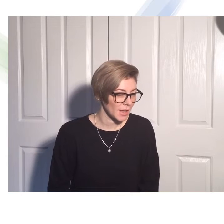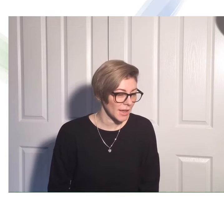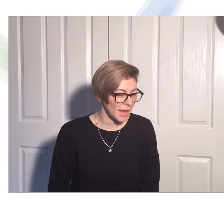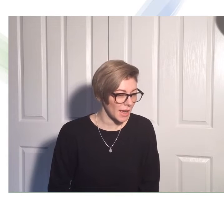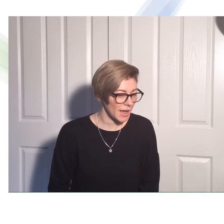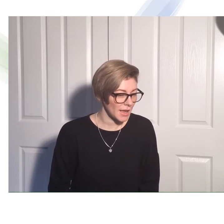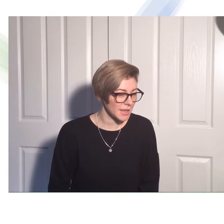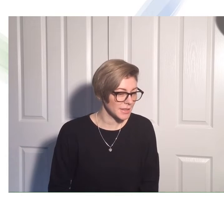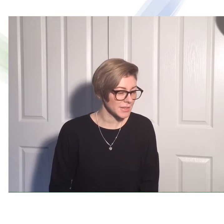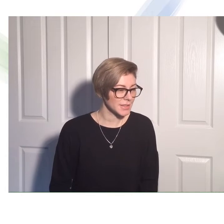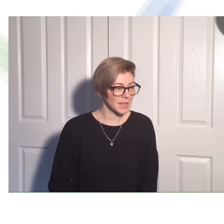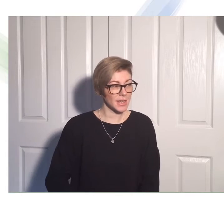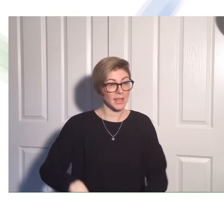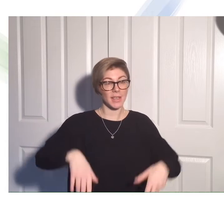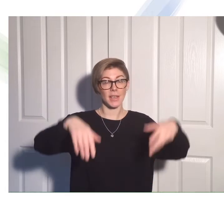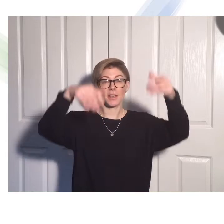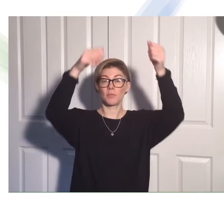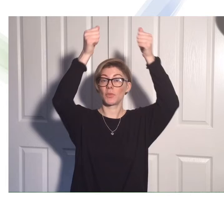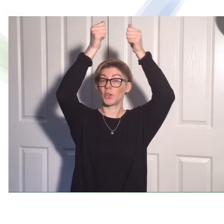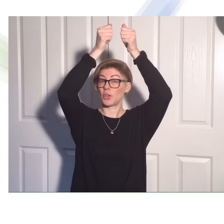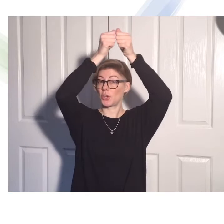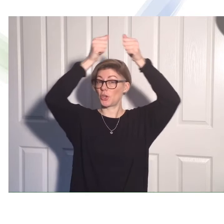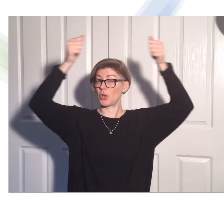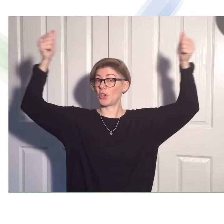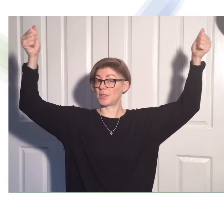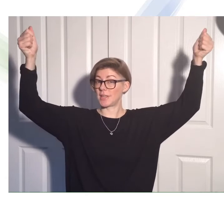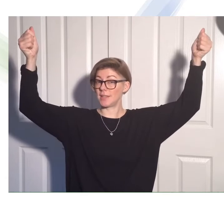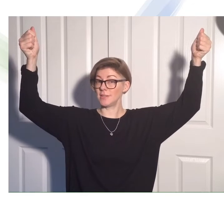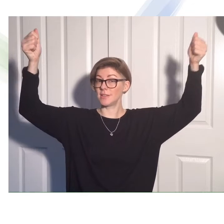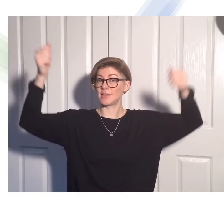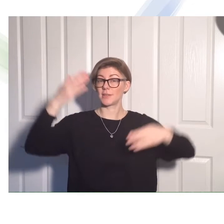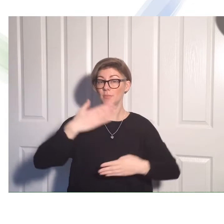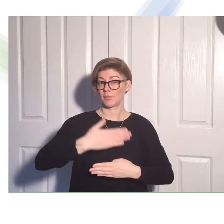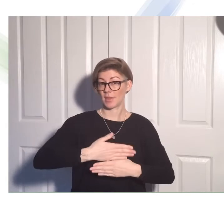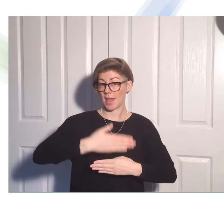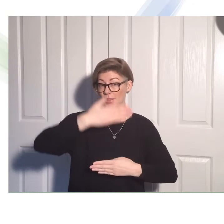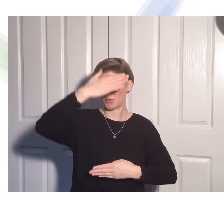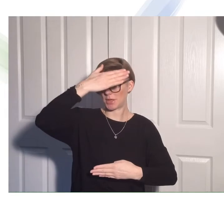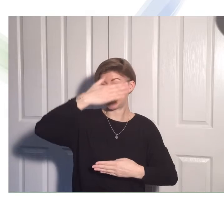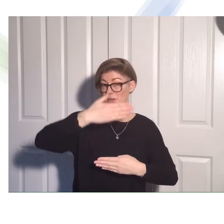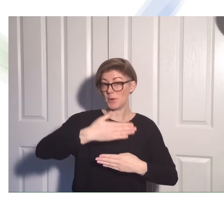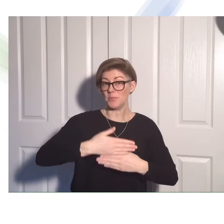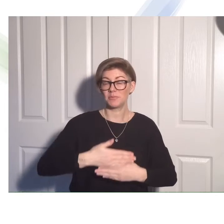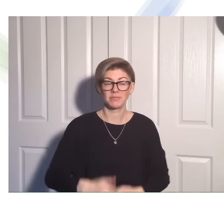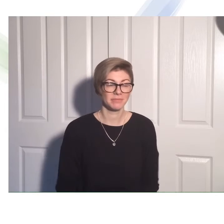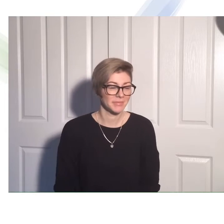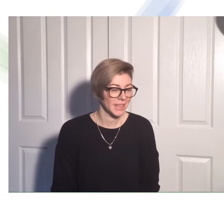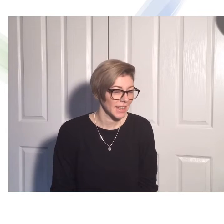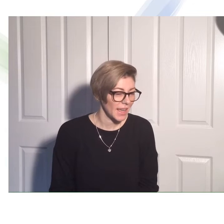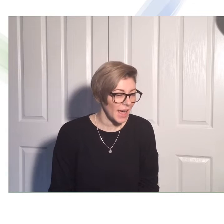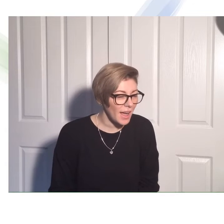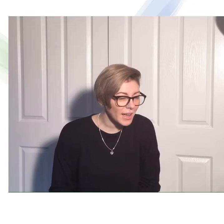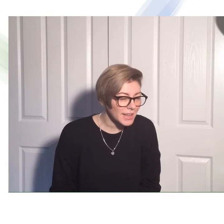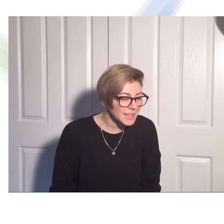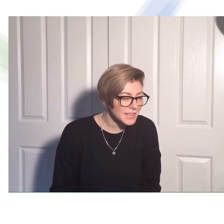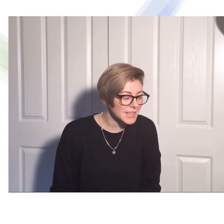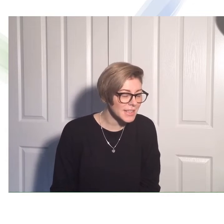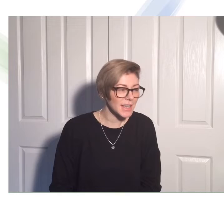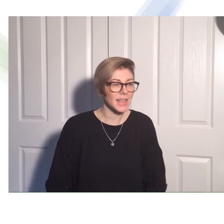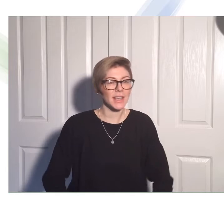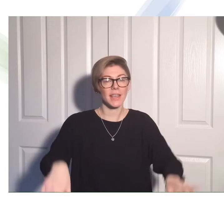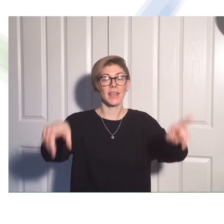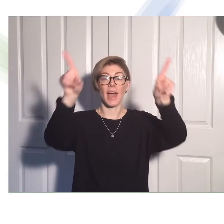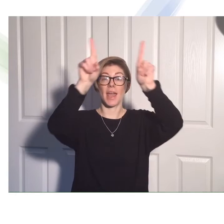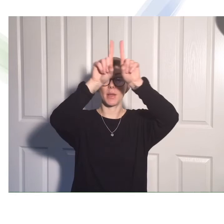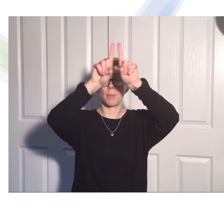I can see curtains at the window. I can